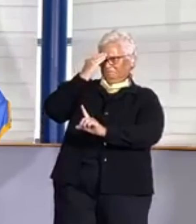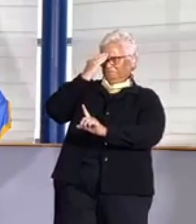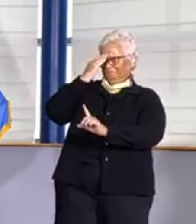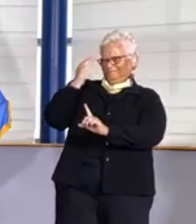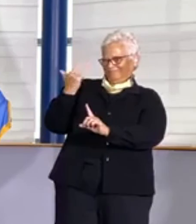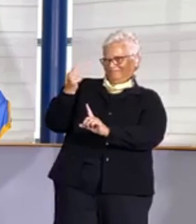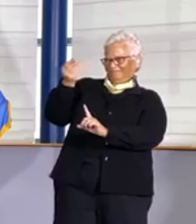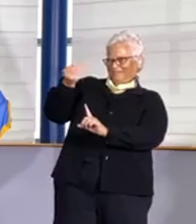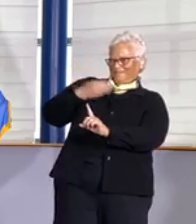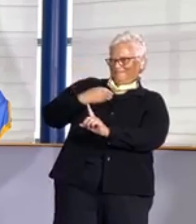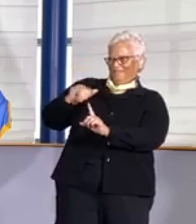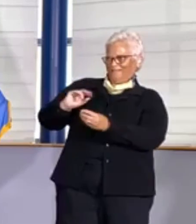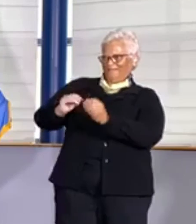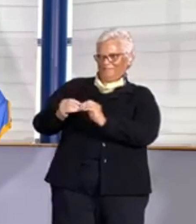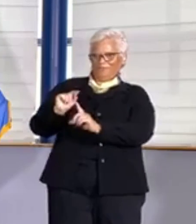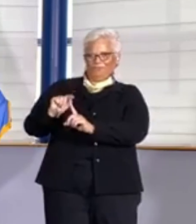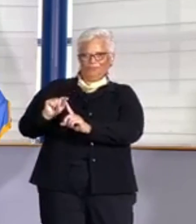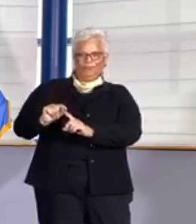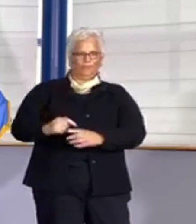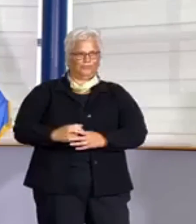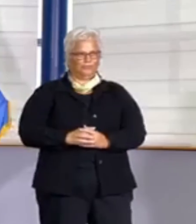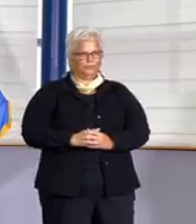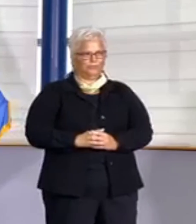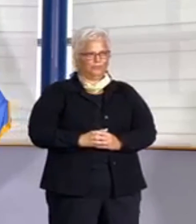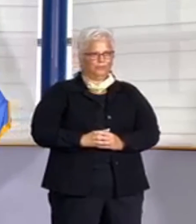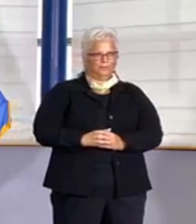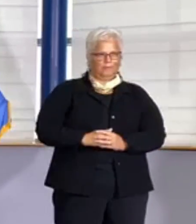and communicate the proper information to local leaders and to the public as well.